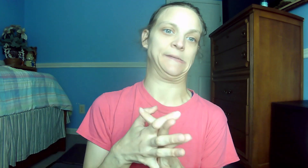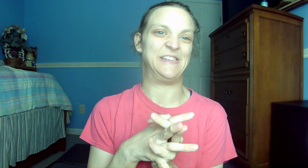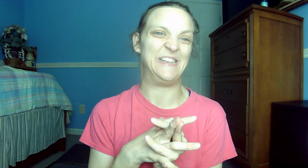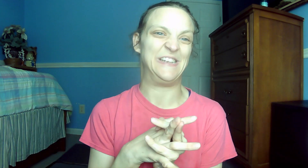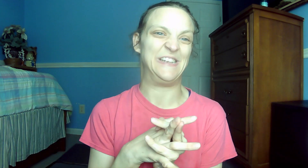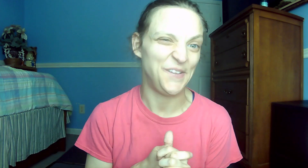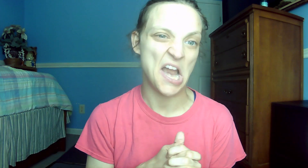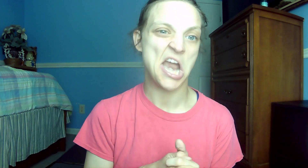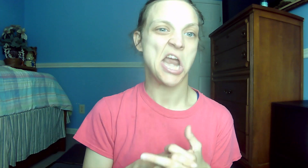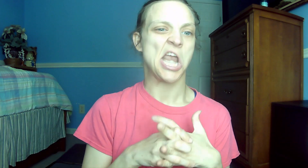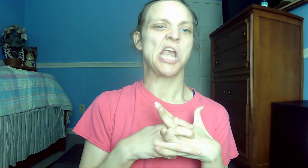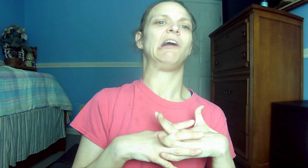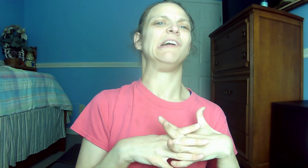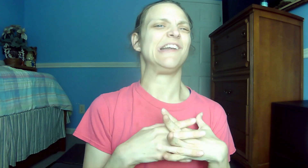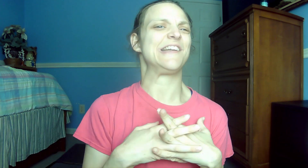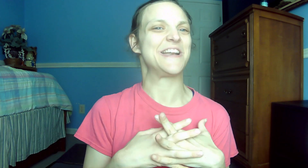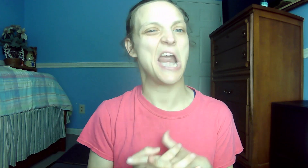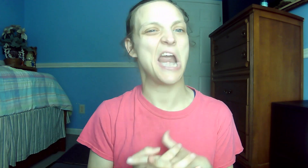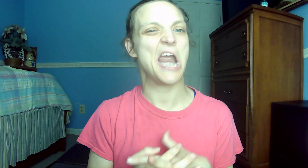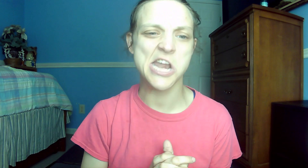99.